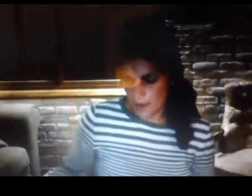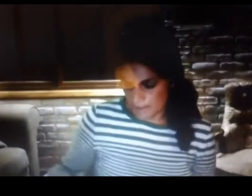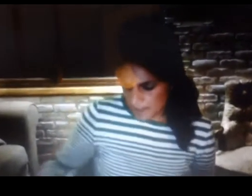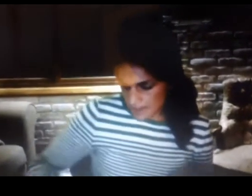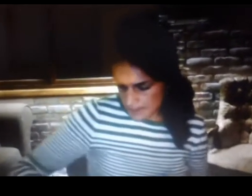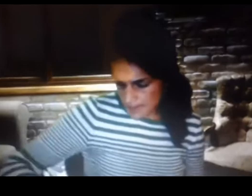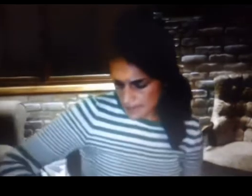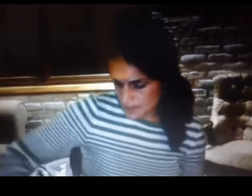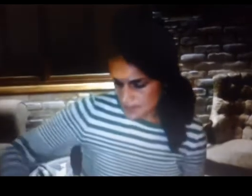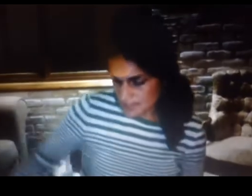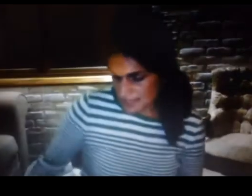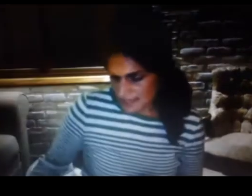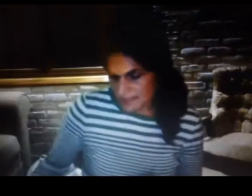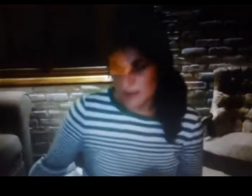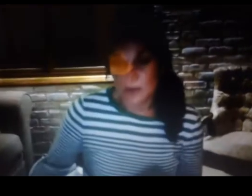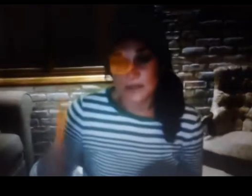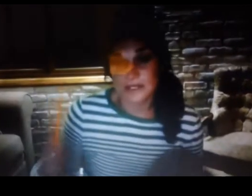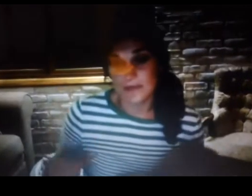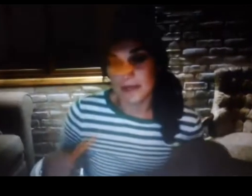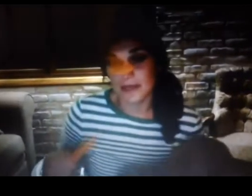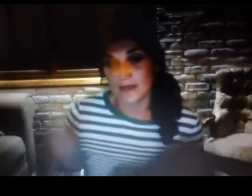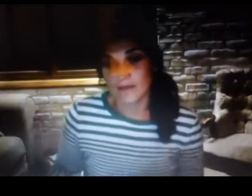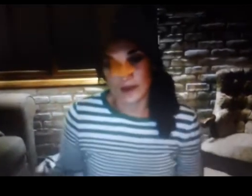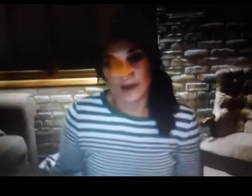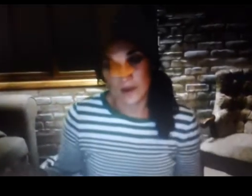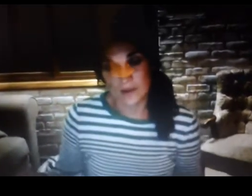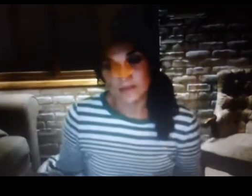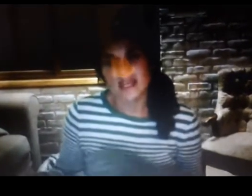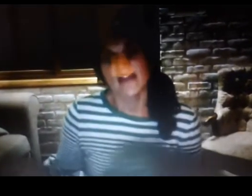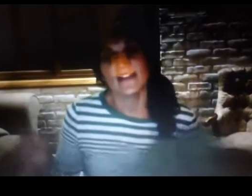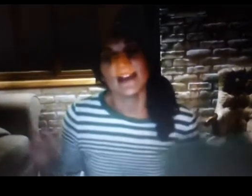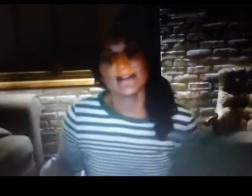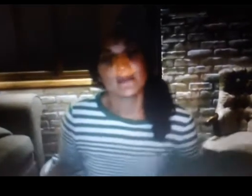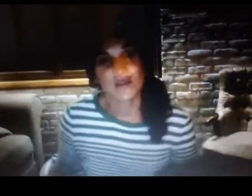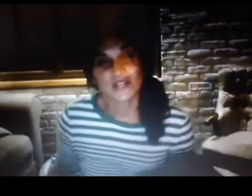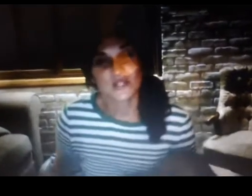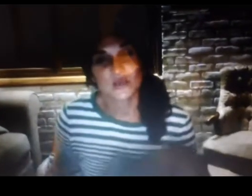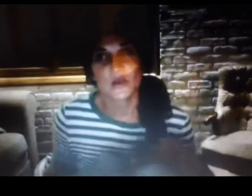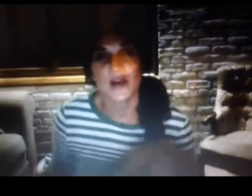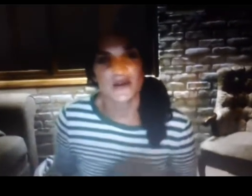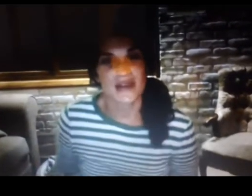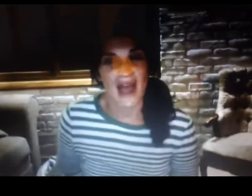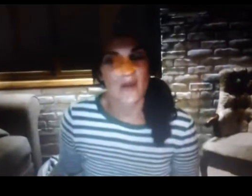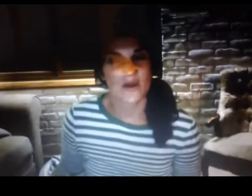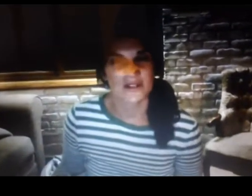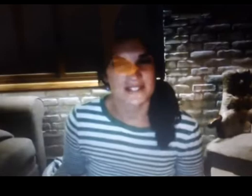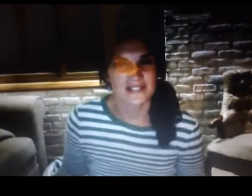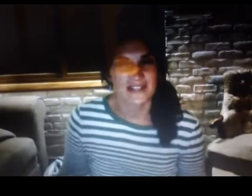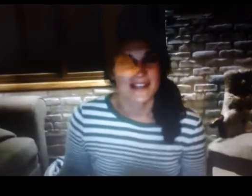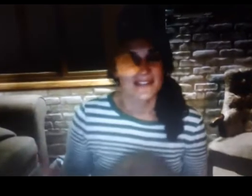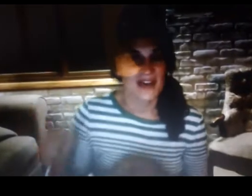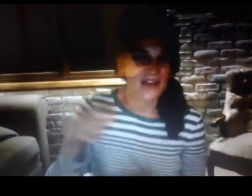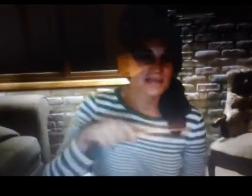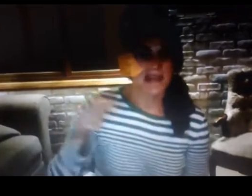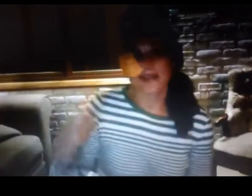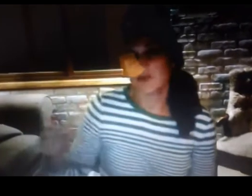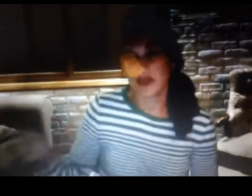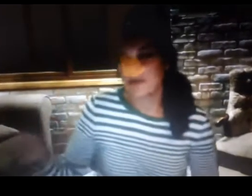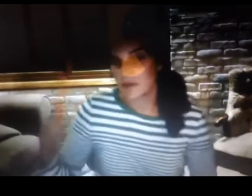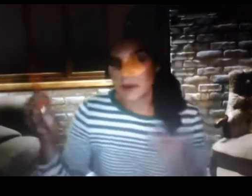family has been selected to be a recipient of one of the homes they have to put in 200 hours the husband and wife or whoever